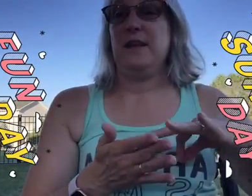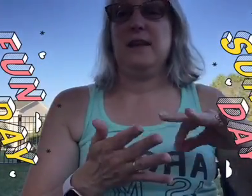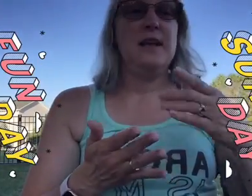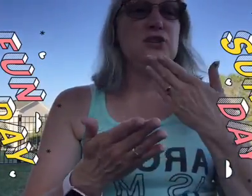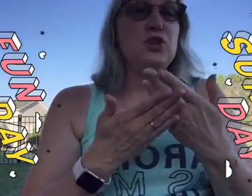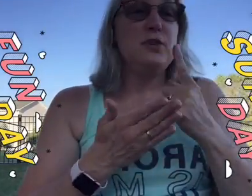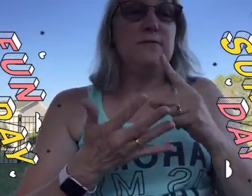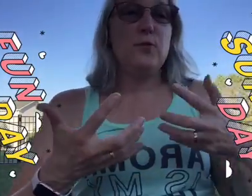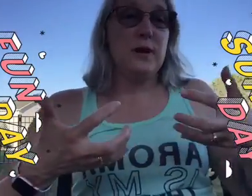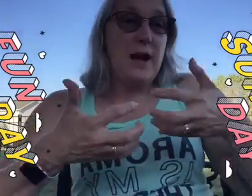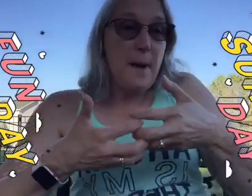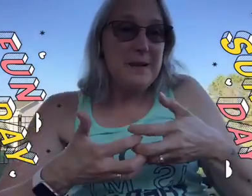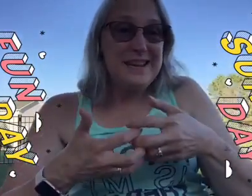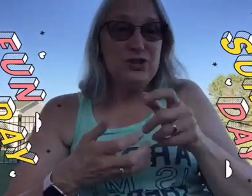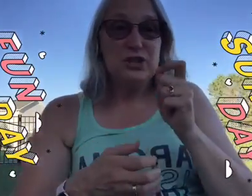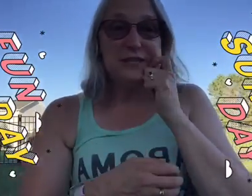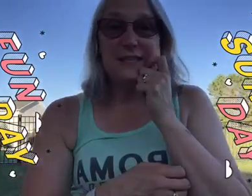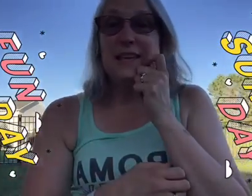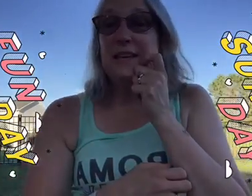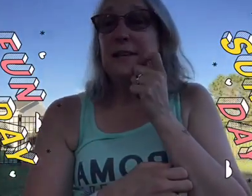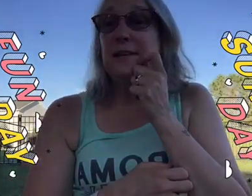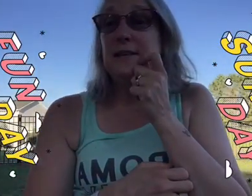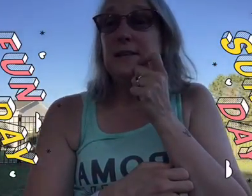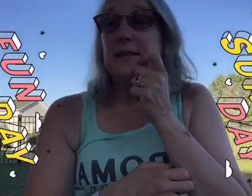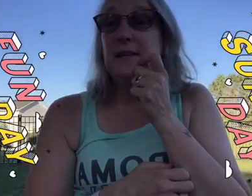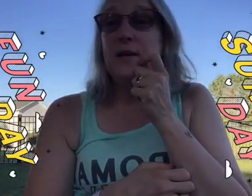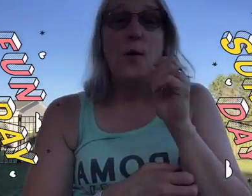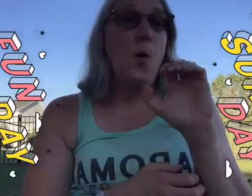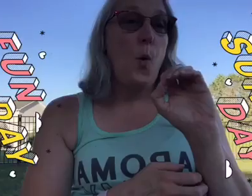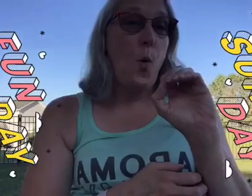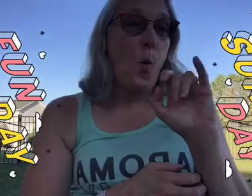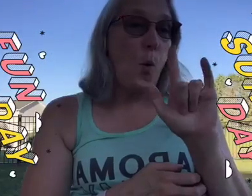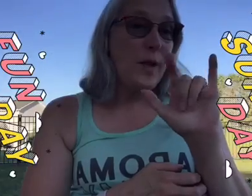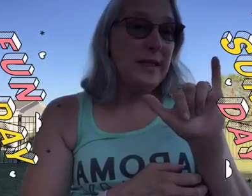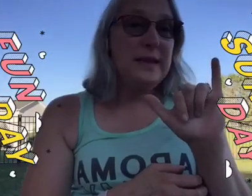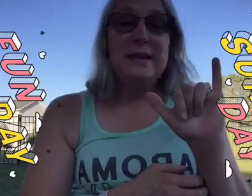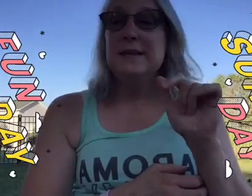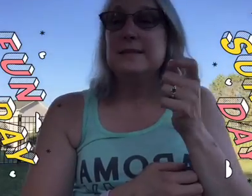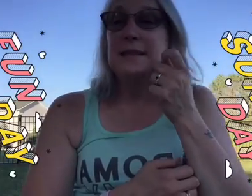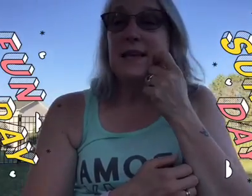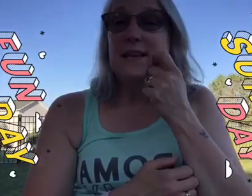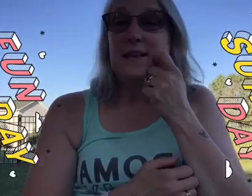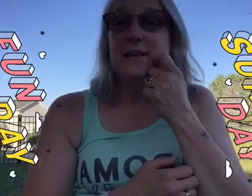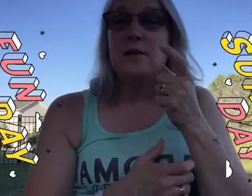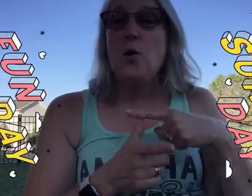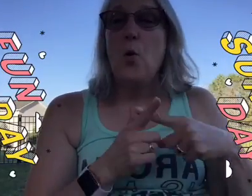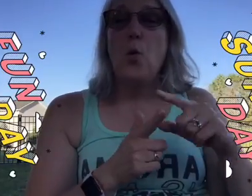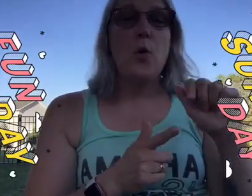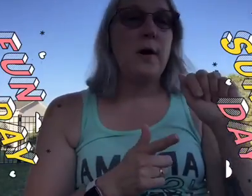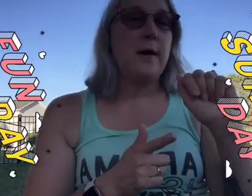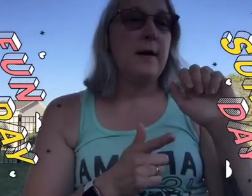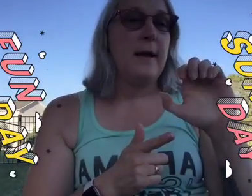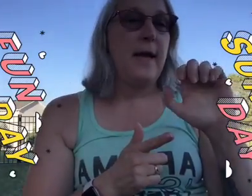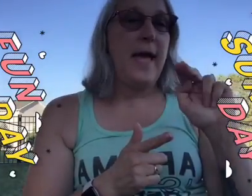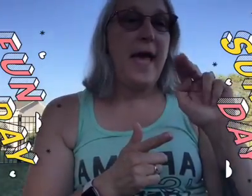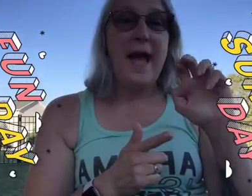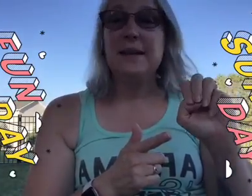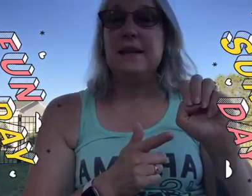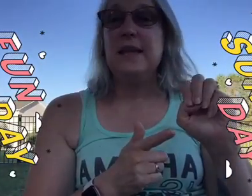it's good for combination skin oily skin or acne